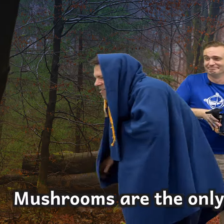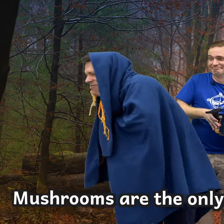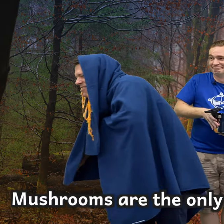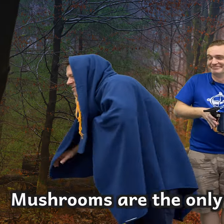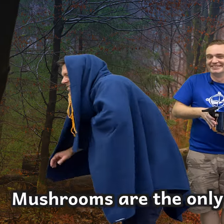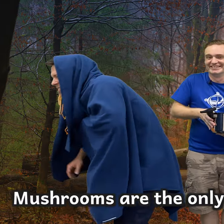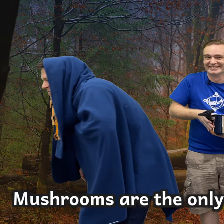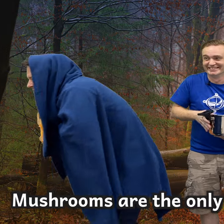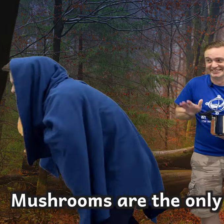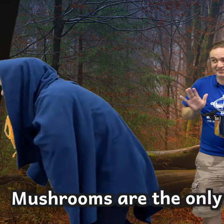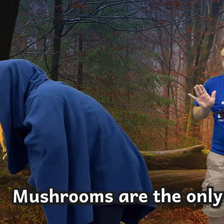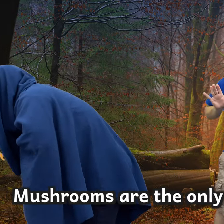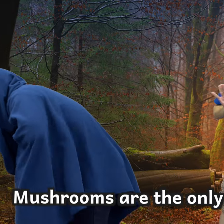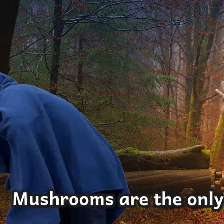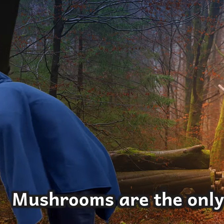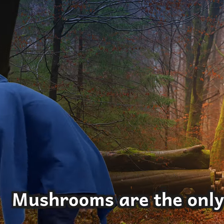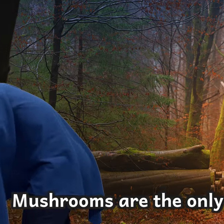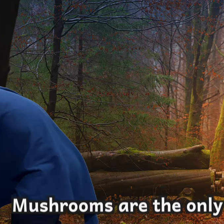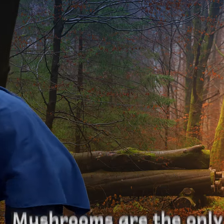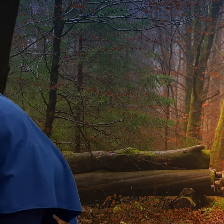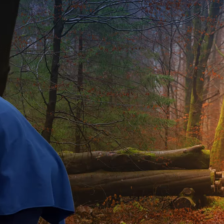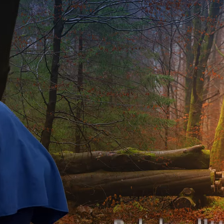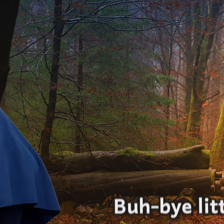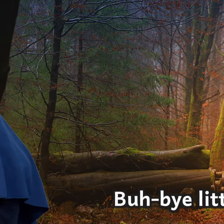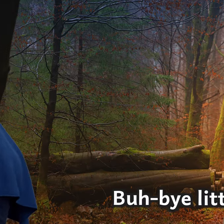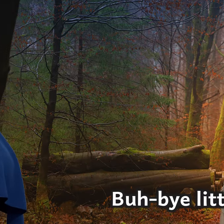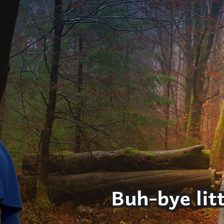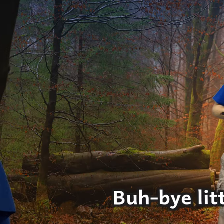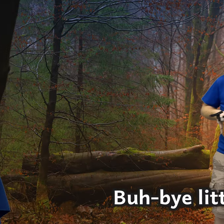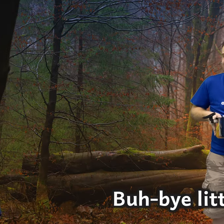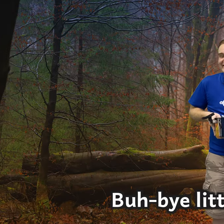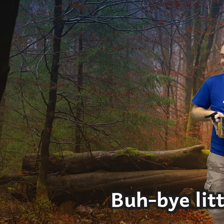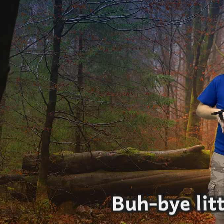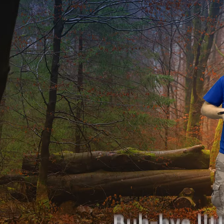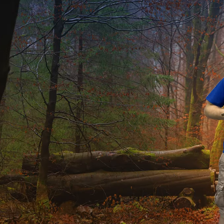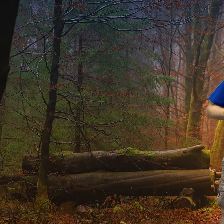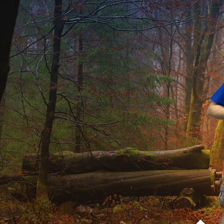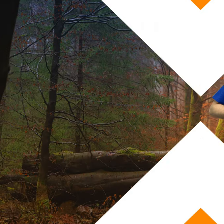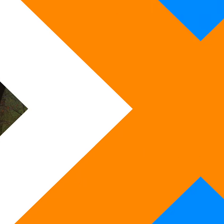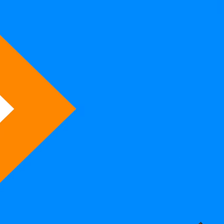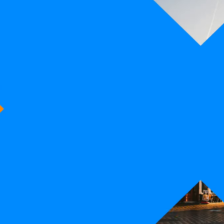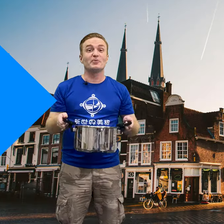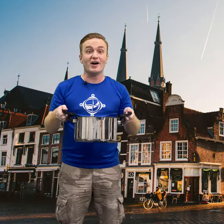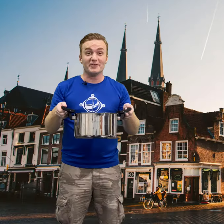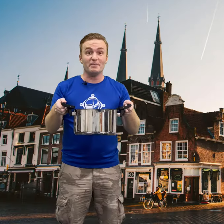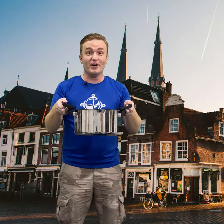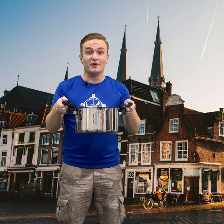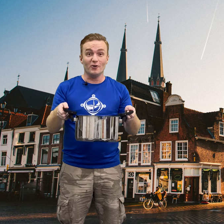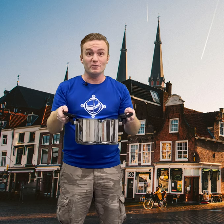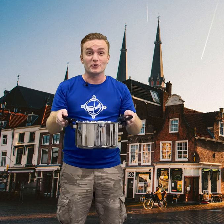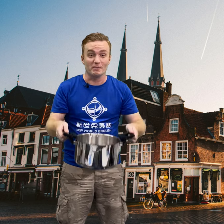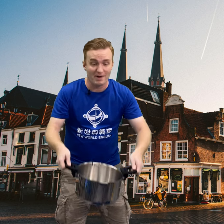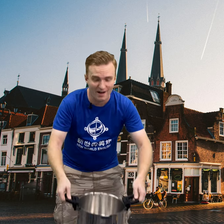only thing left for me. Goodbye, little girl. The little girl brought the pot home to her mom